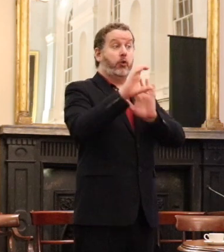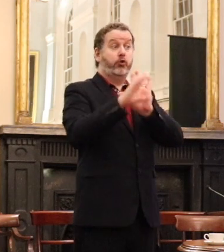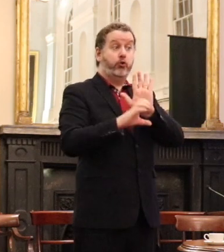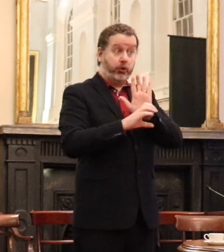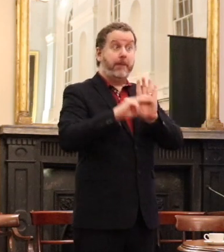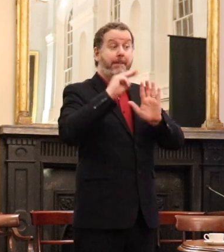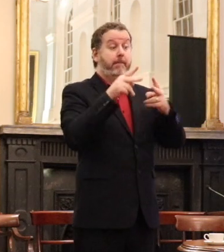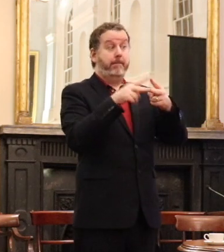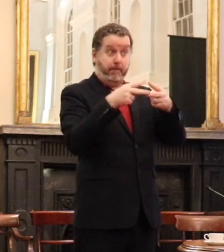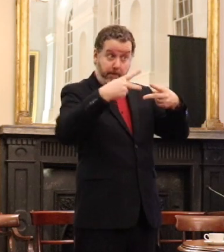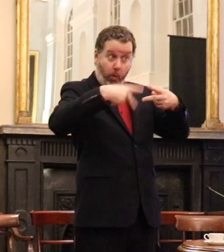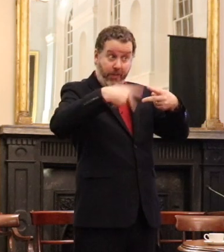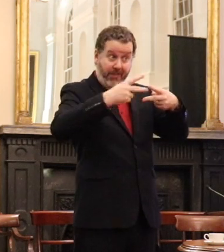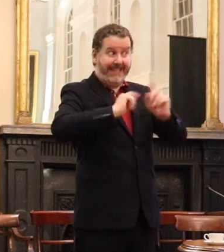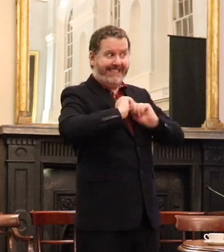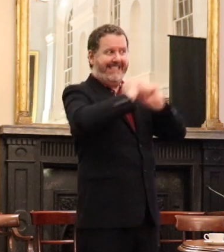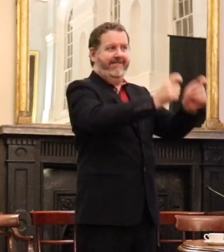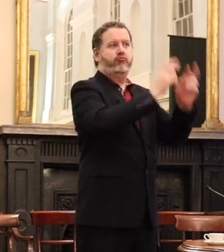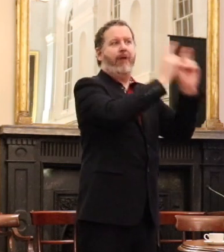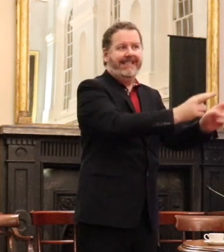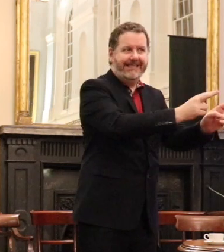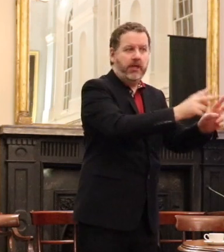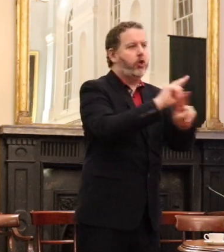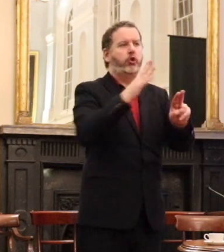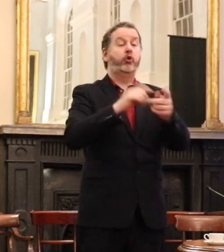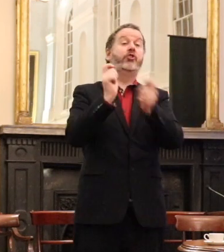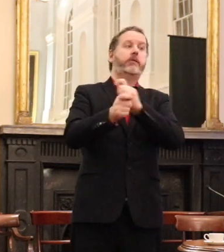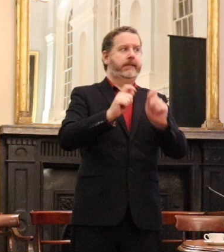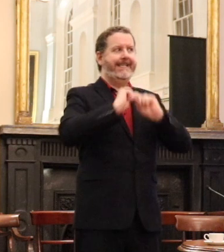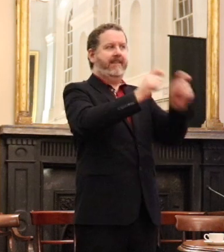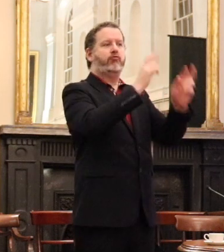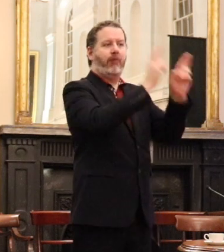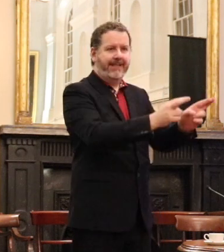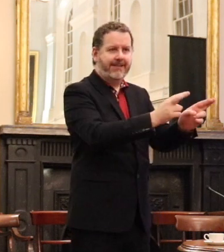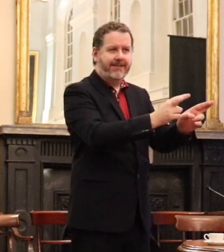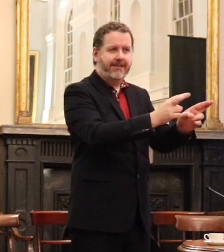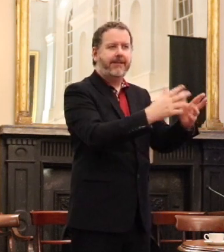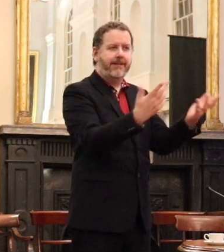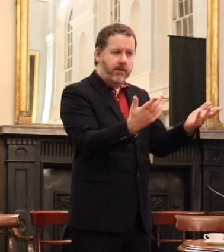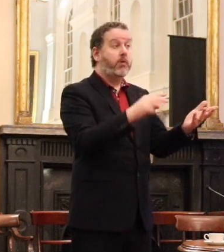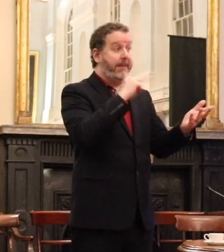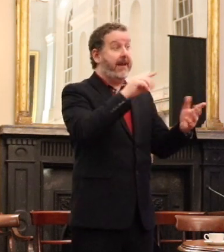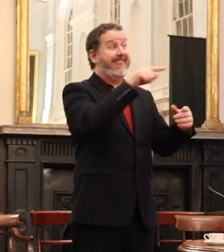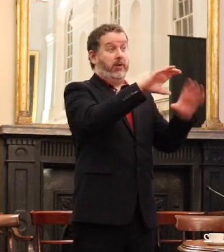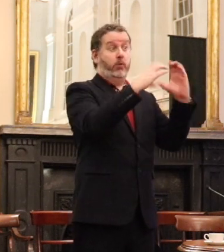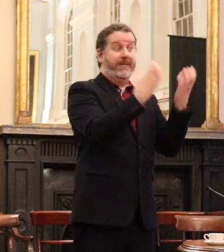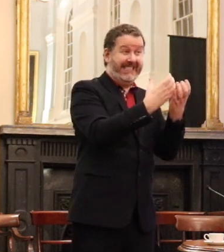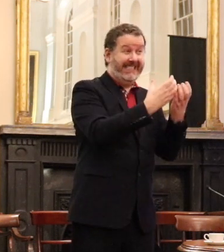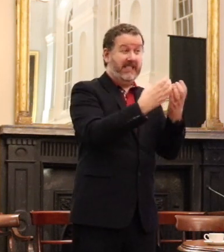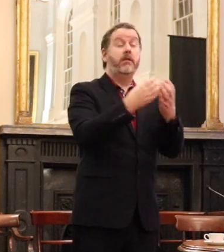recognizing the community and therefore when the campaigns were looking at that they could see the benefit of the result